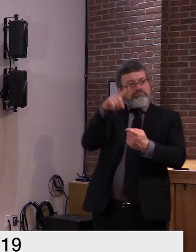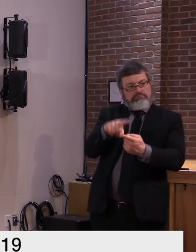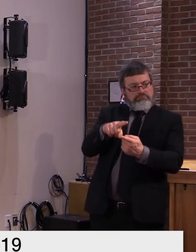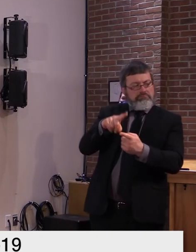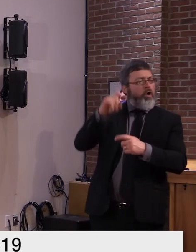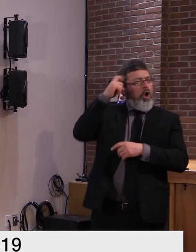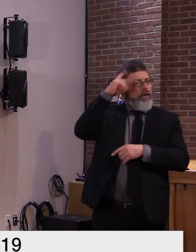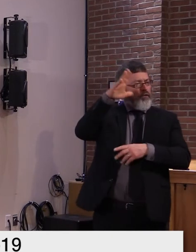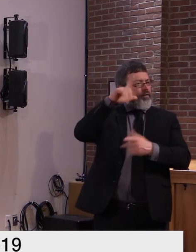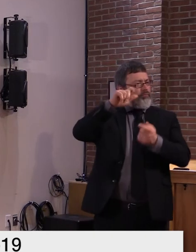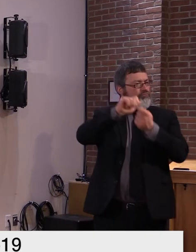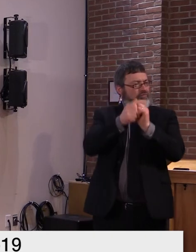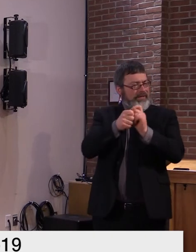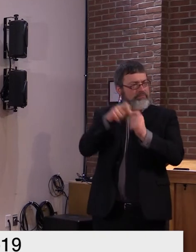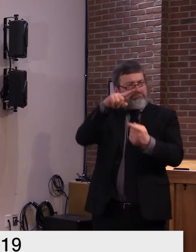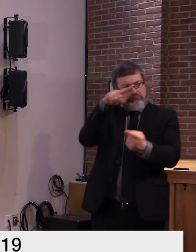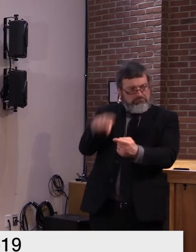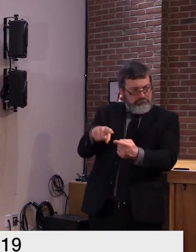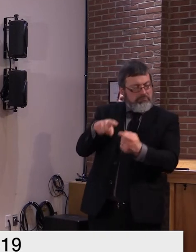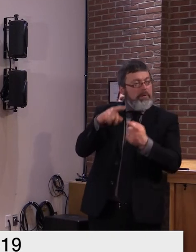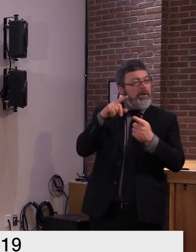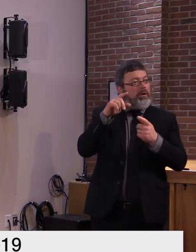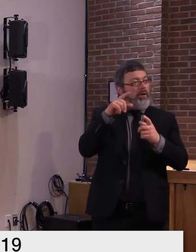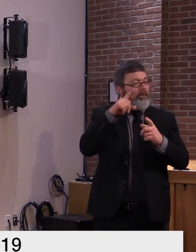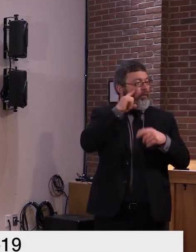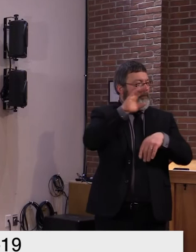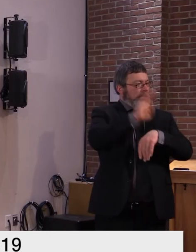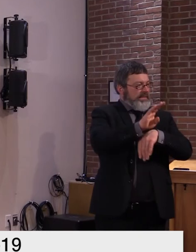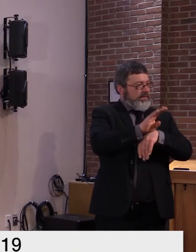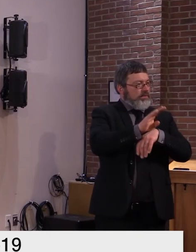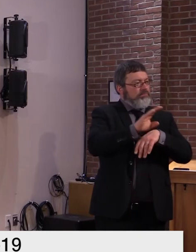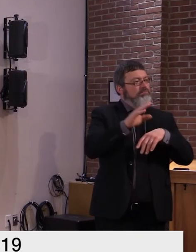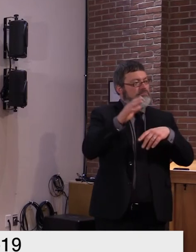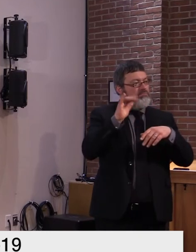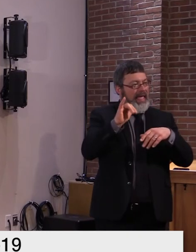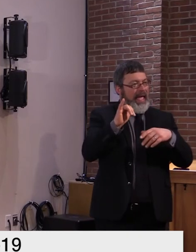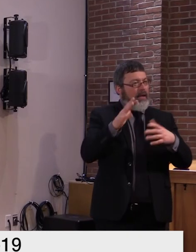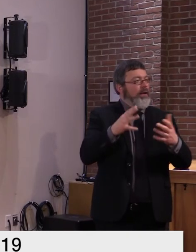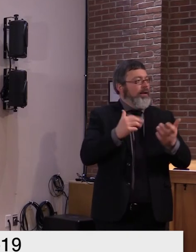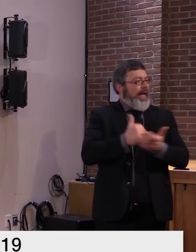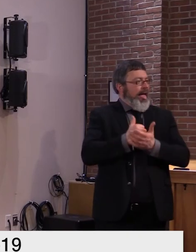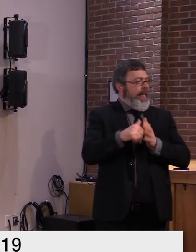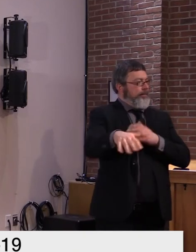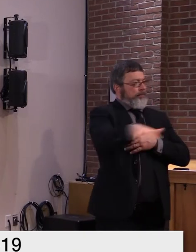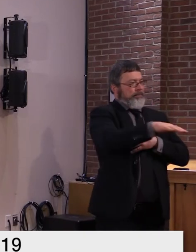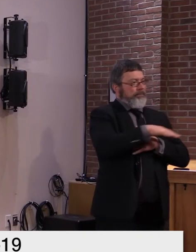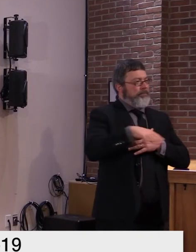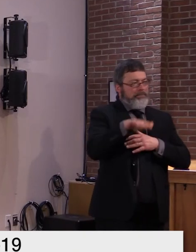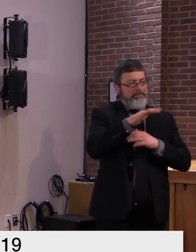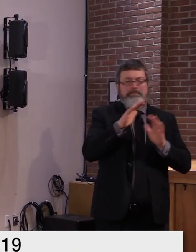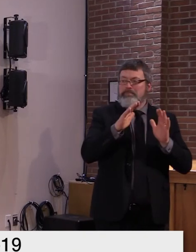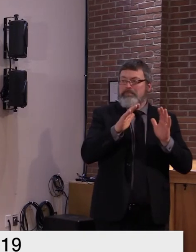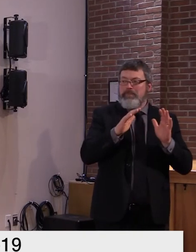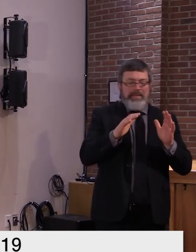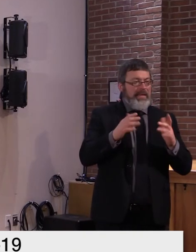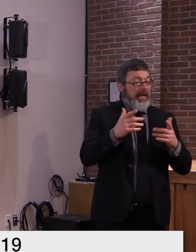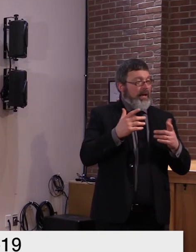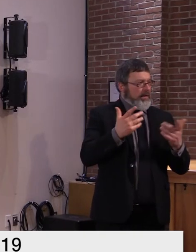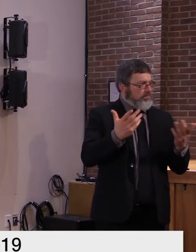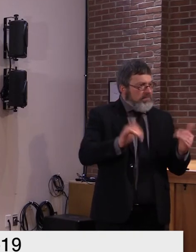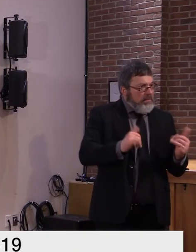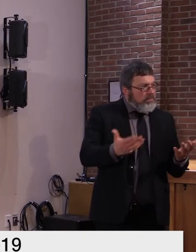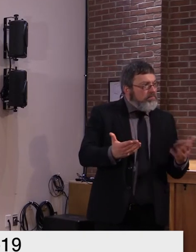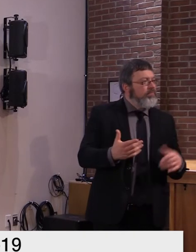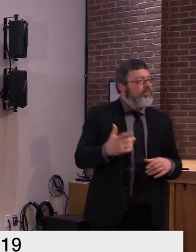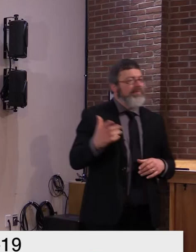But in this situation, I'm just not familiar with what New Hampshire has done with their CRF funds